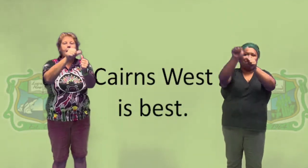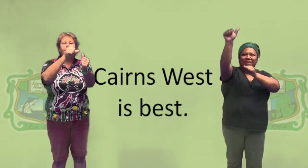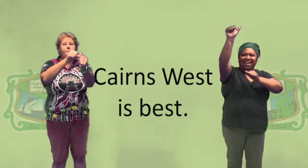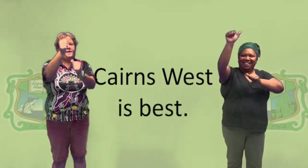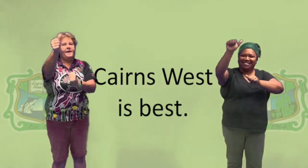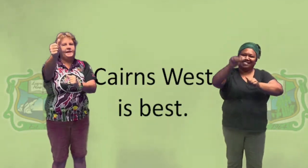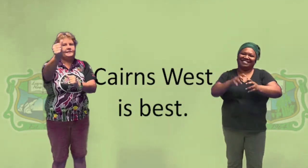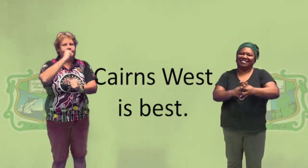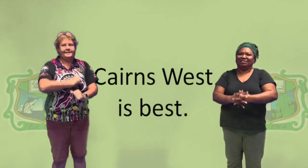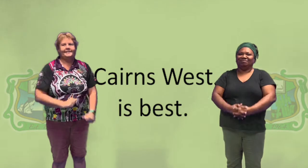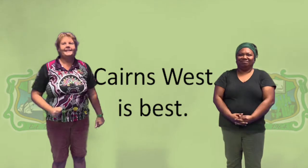best.